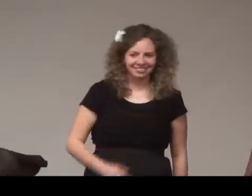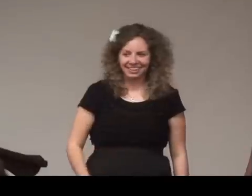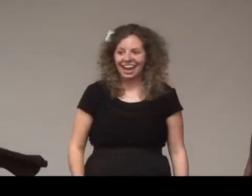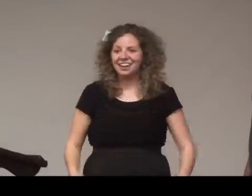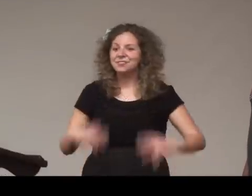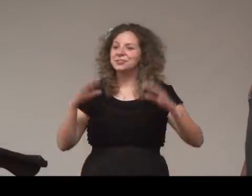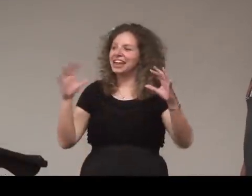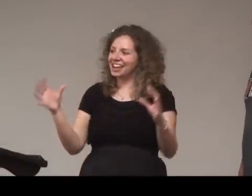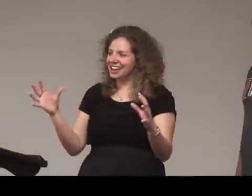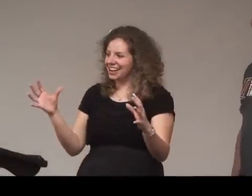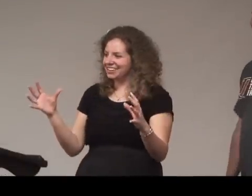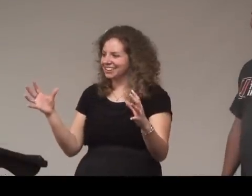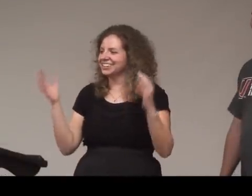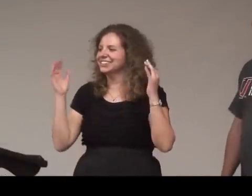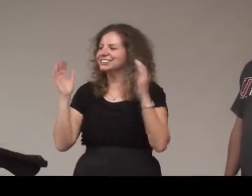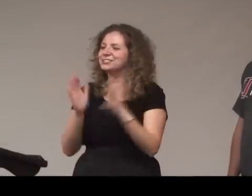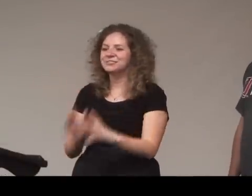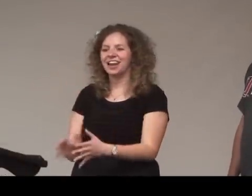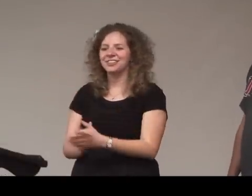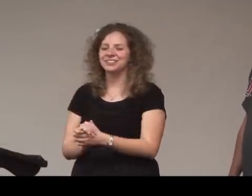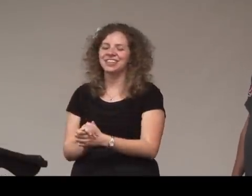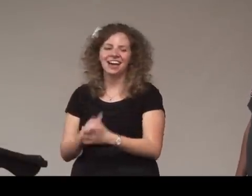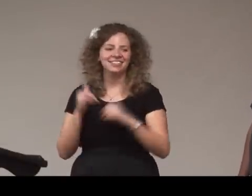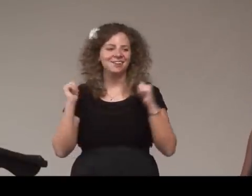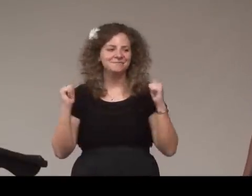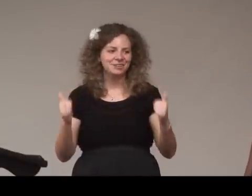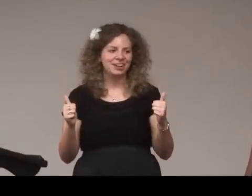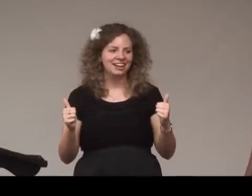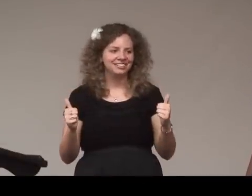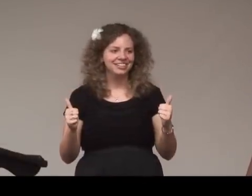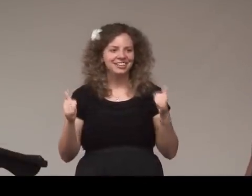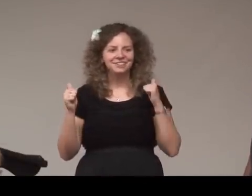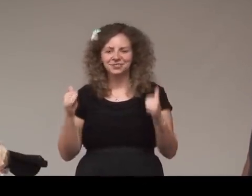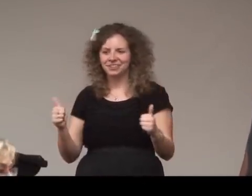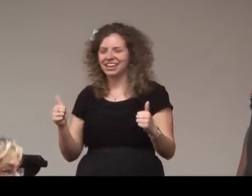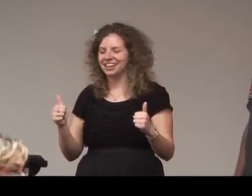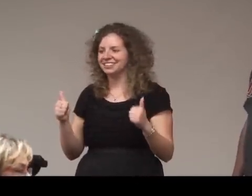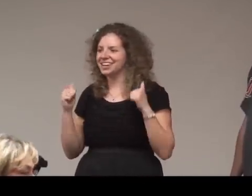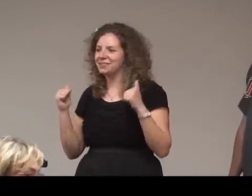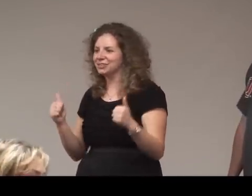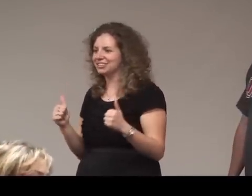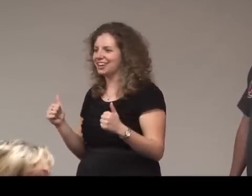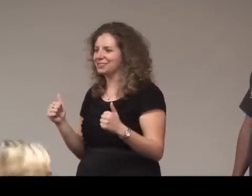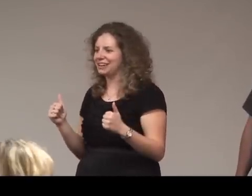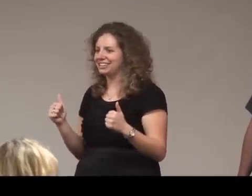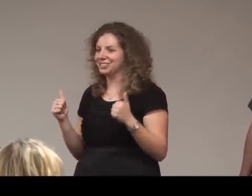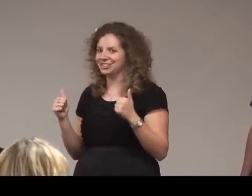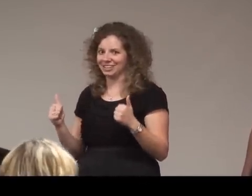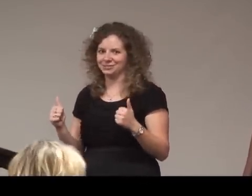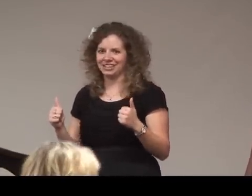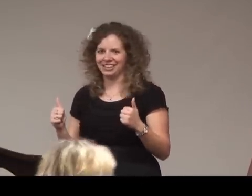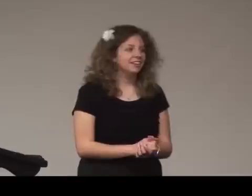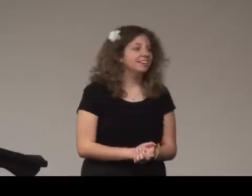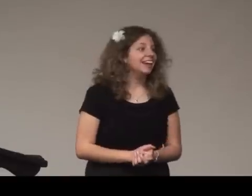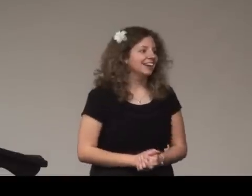okay if you can do it without doing that that would be great if you can't i will look the other way until next week yeah